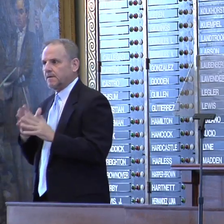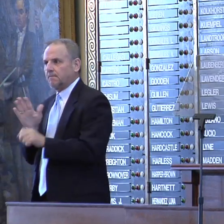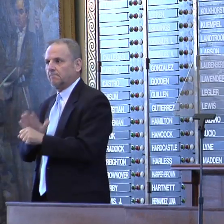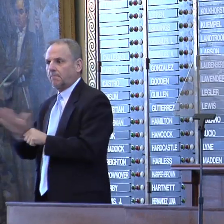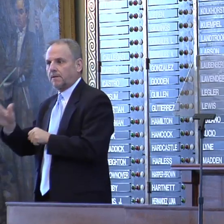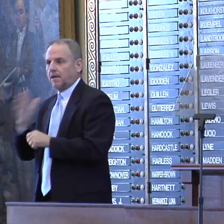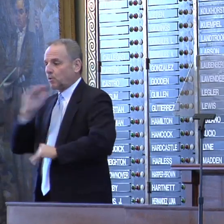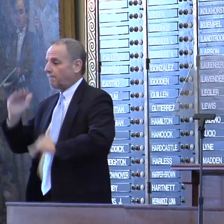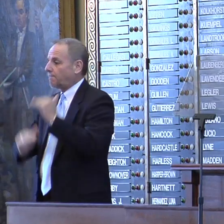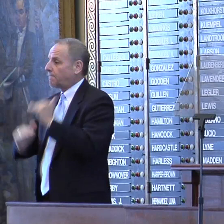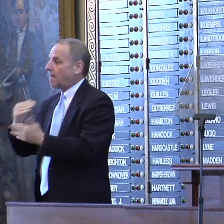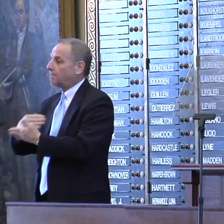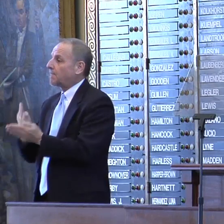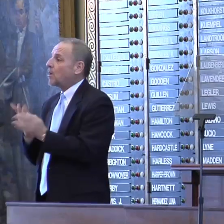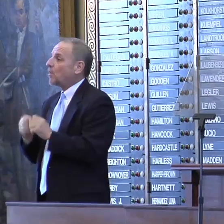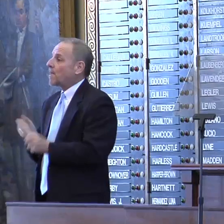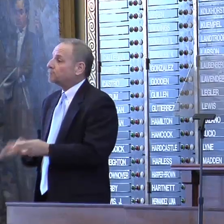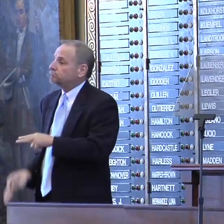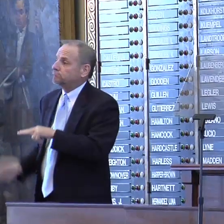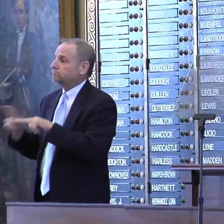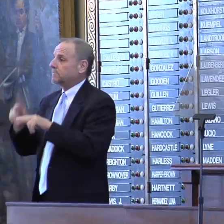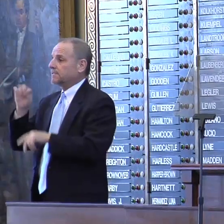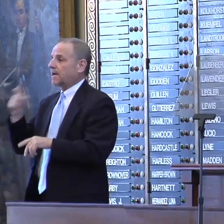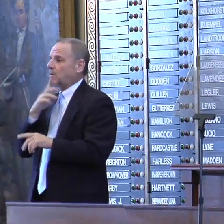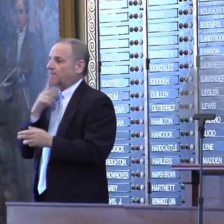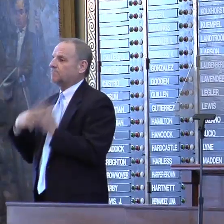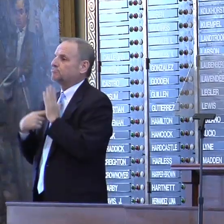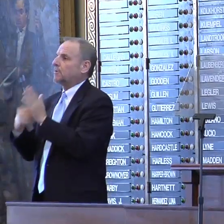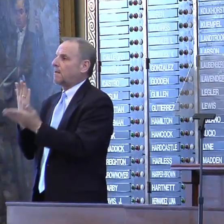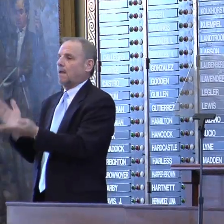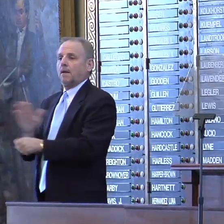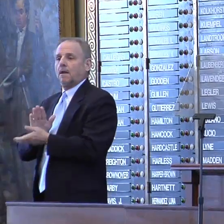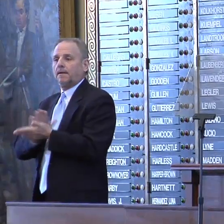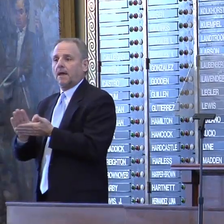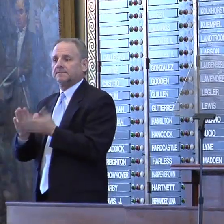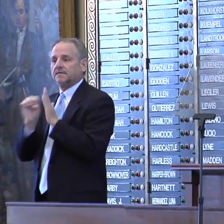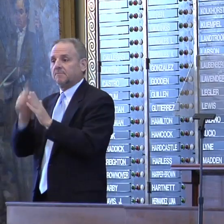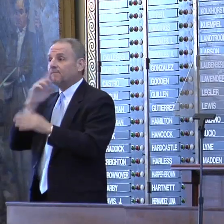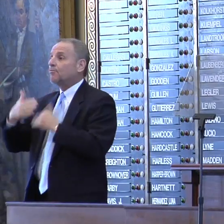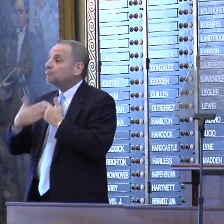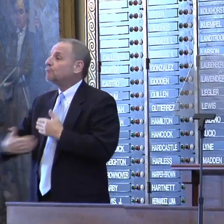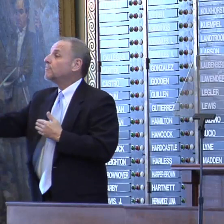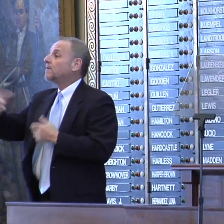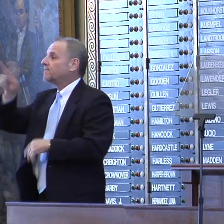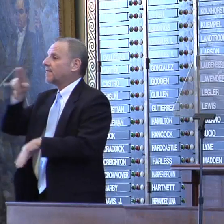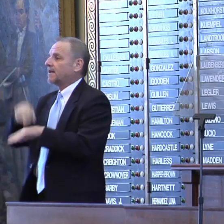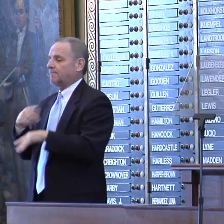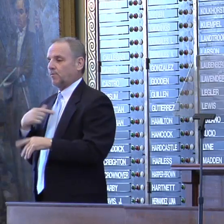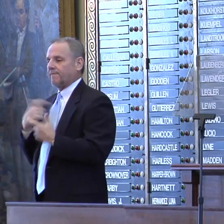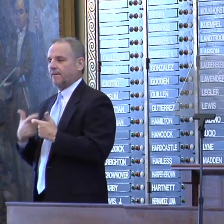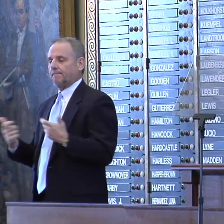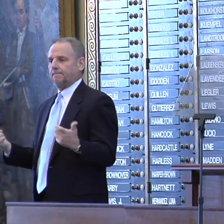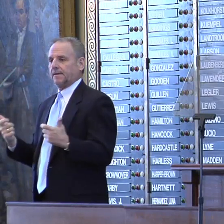Balancing our budget without raising taxes will certainly set a nice example for the rest of the nation, but we have a